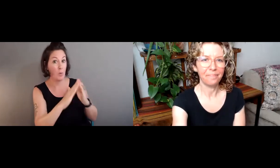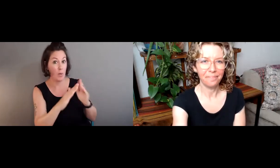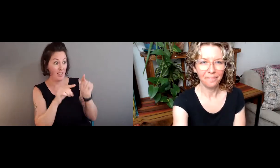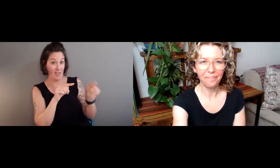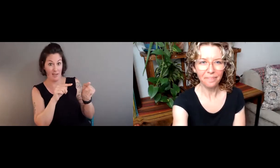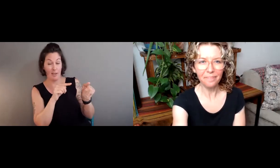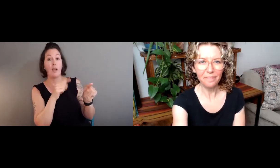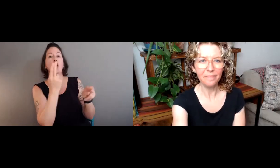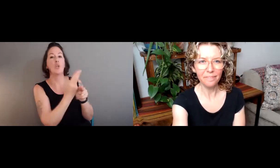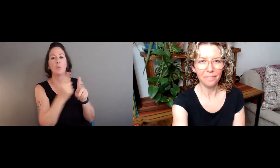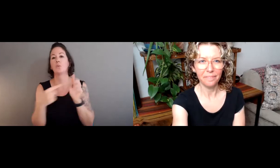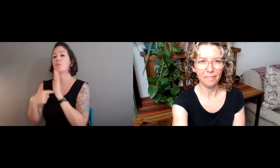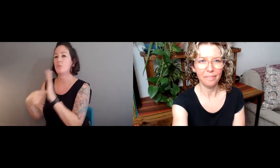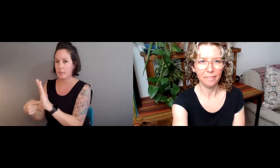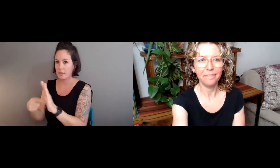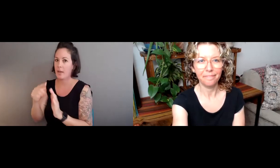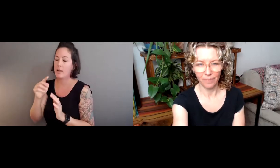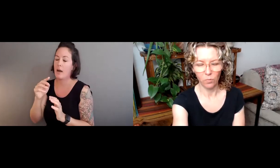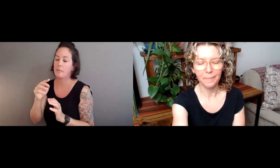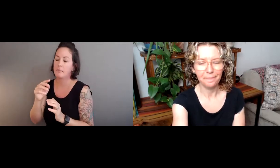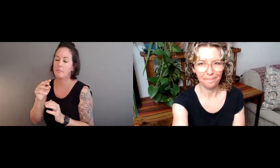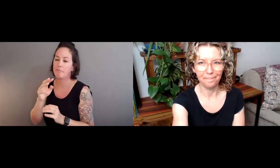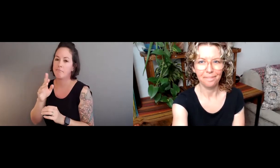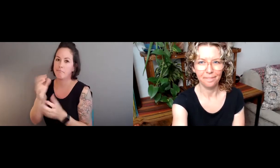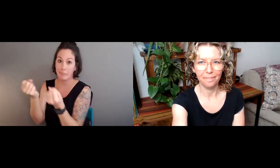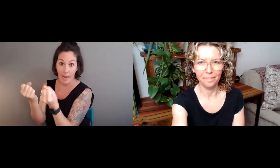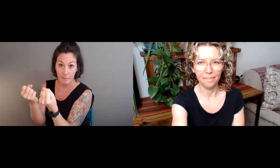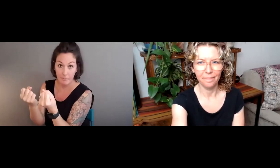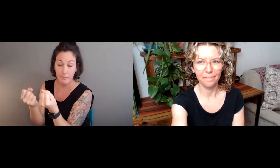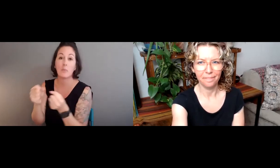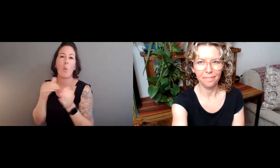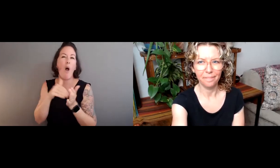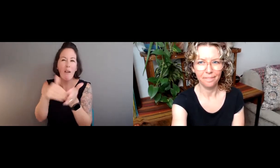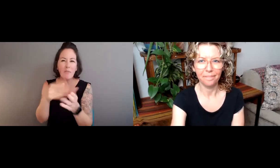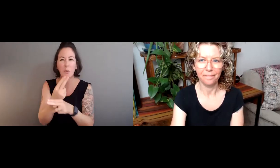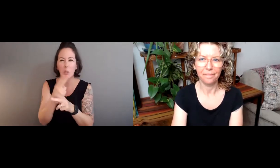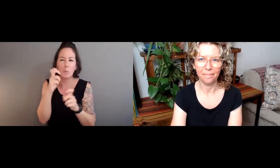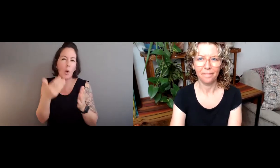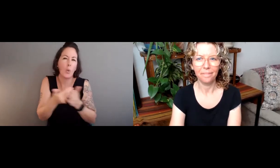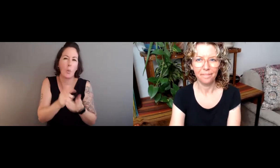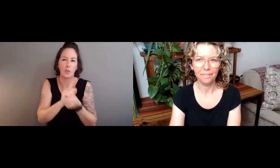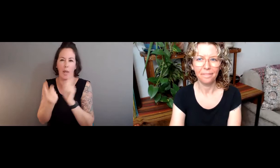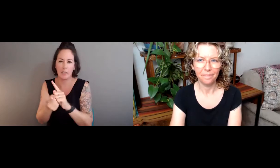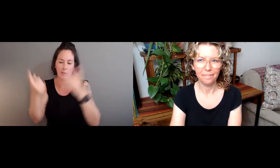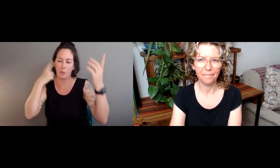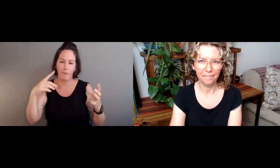it's a written language of the spoken language from that community used to represent signs.